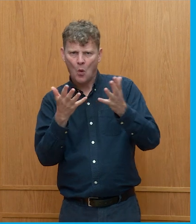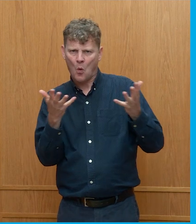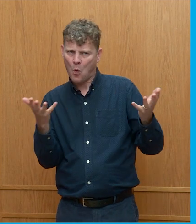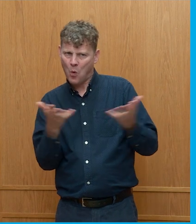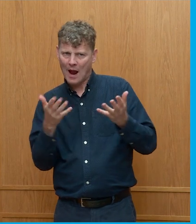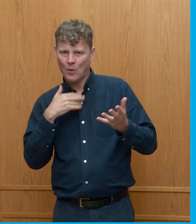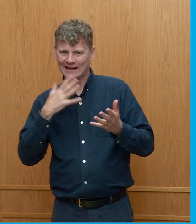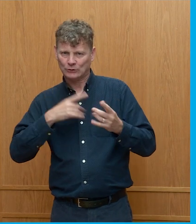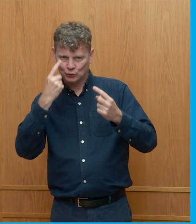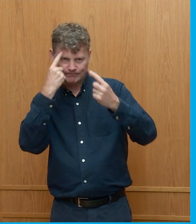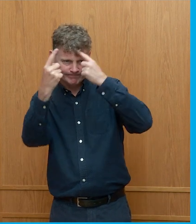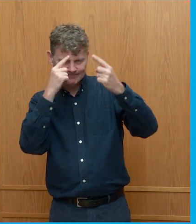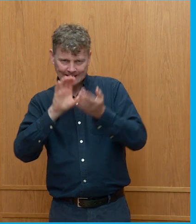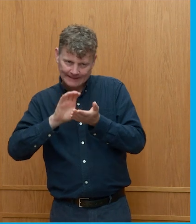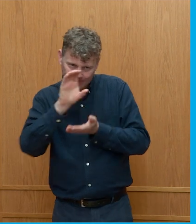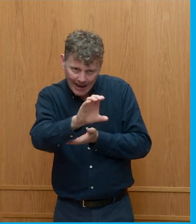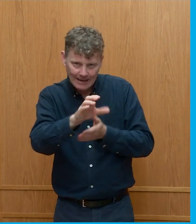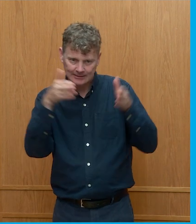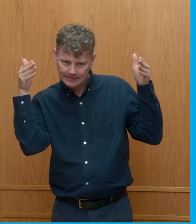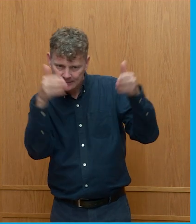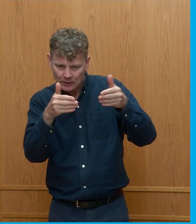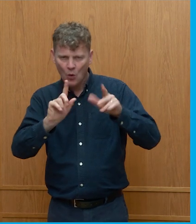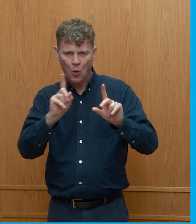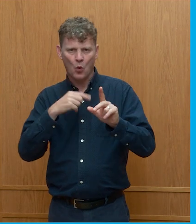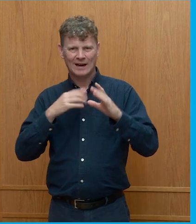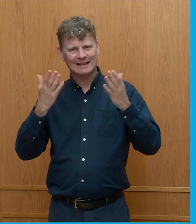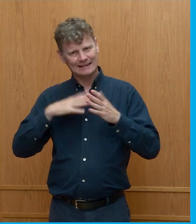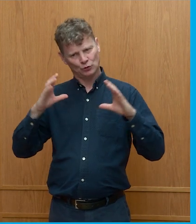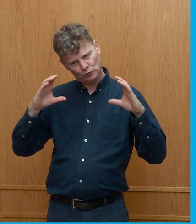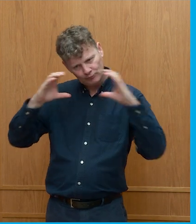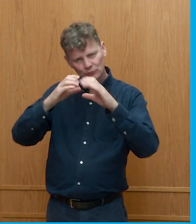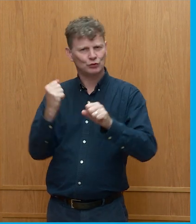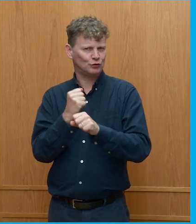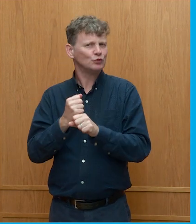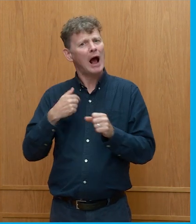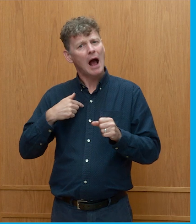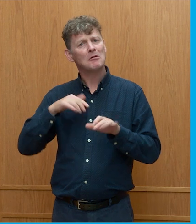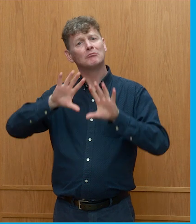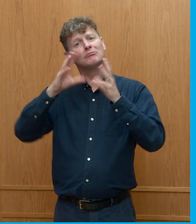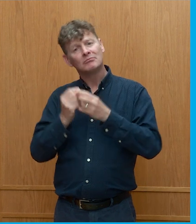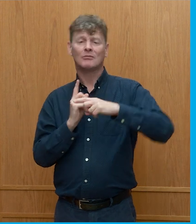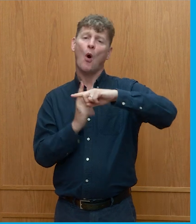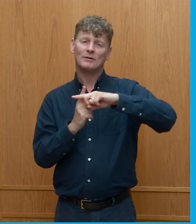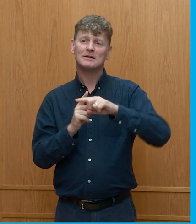we need to innovate? Where do we need to invest? What do we need to do about it? So, yes, I remain reasonably optimistic most days.